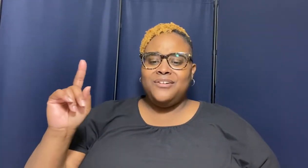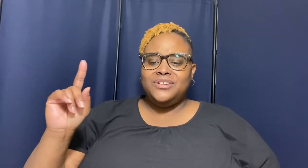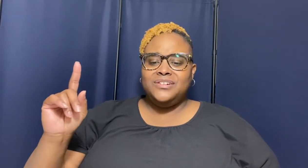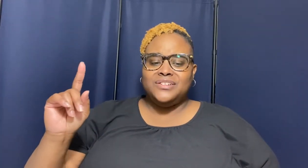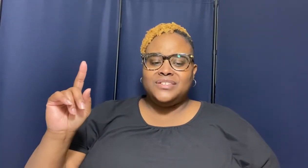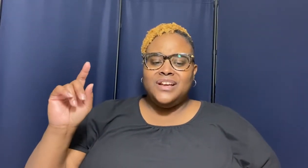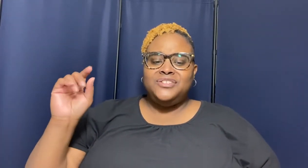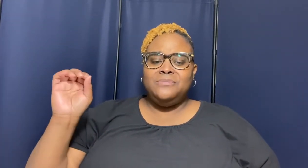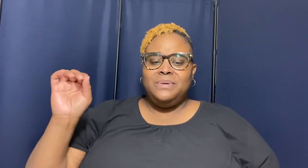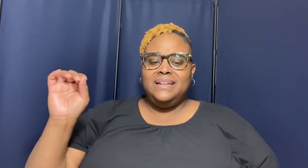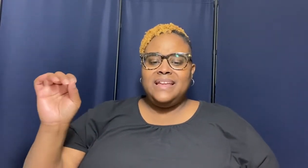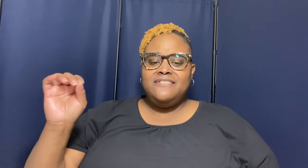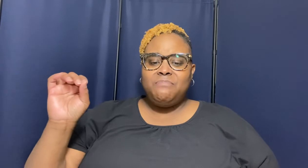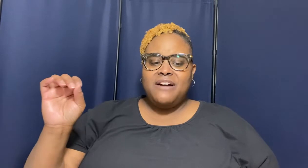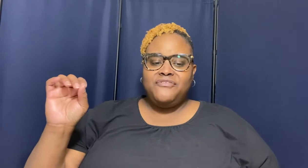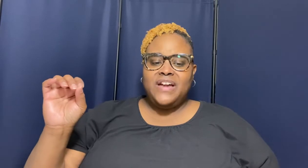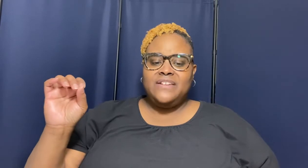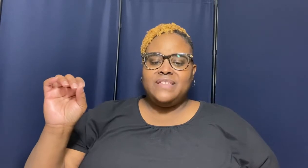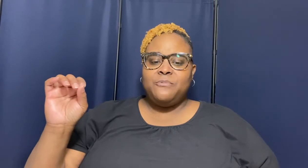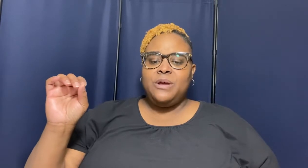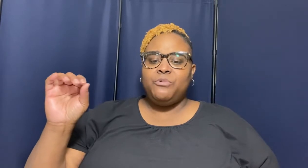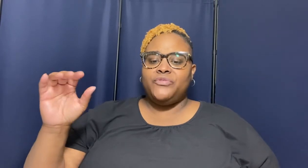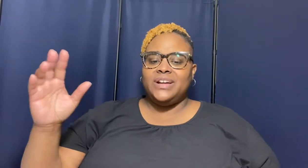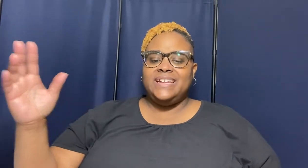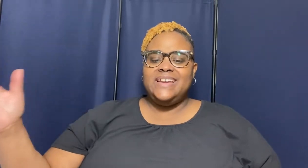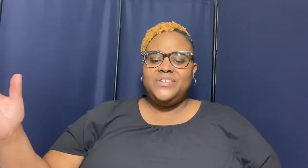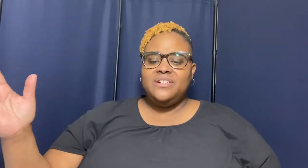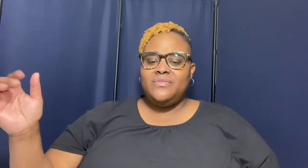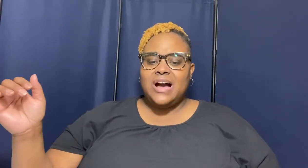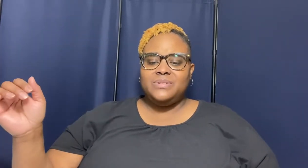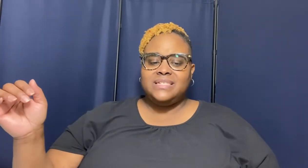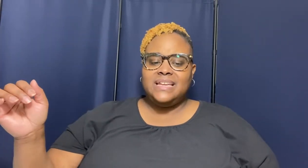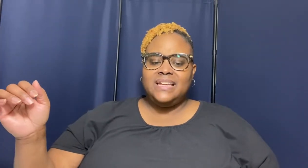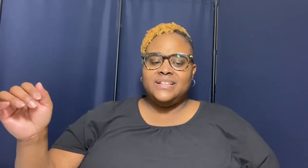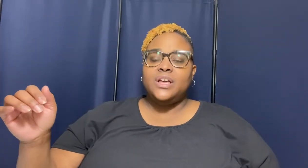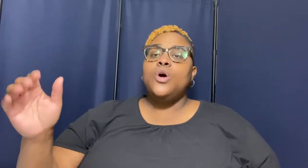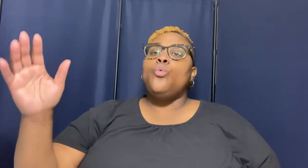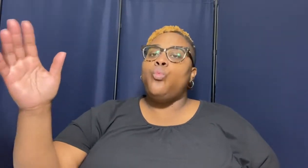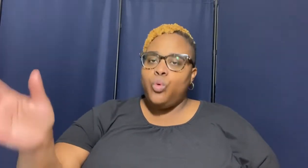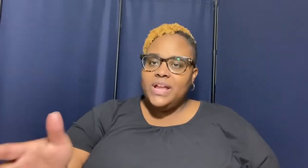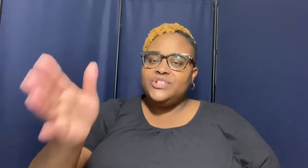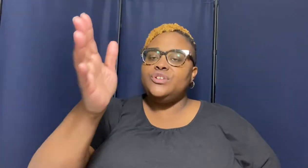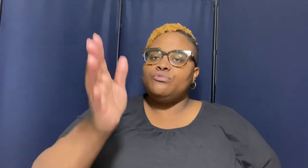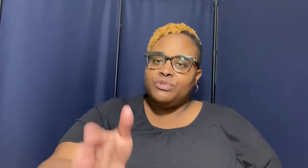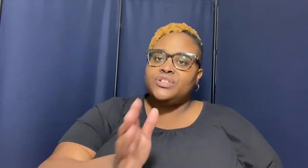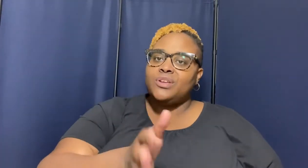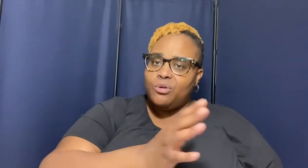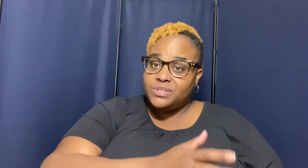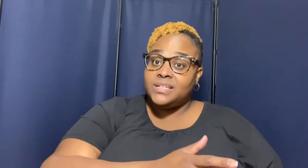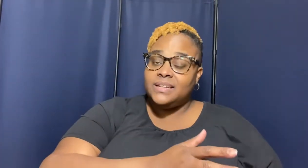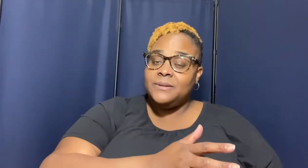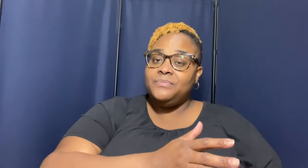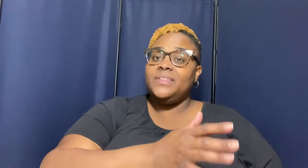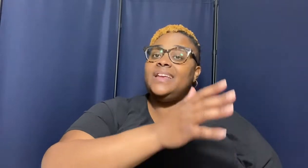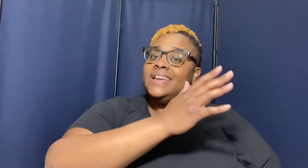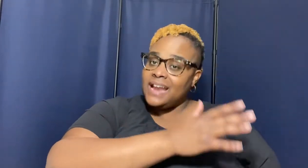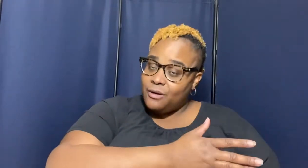us to believe by faith that we were forgiven of our sins which resulted in our